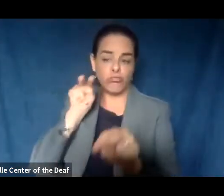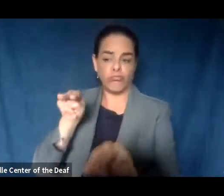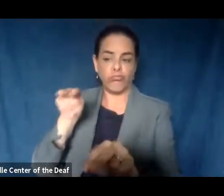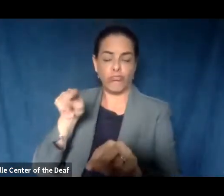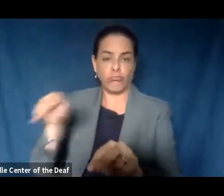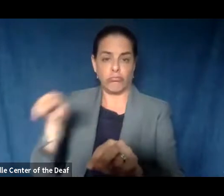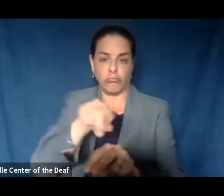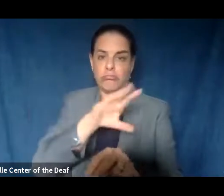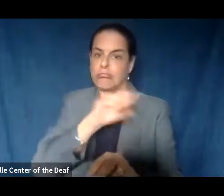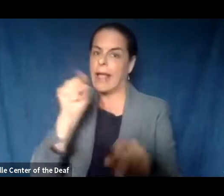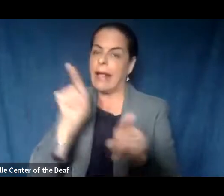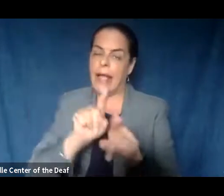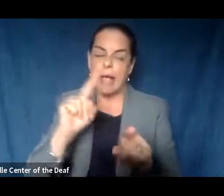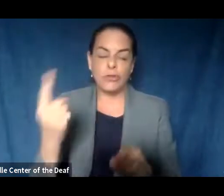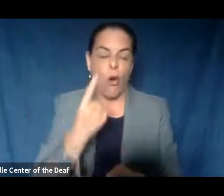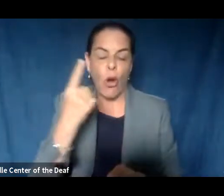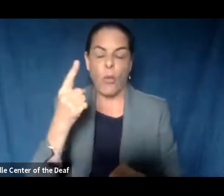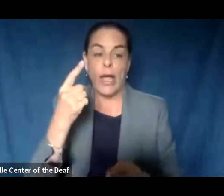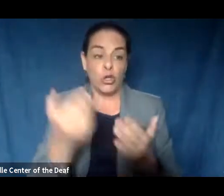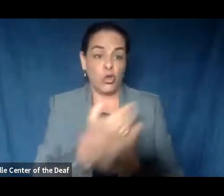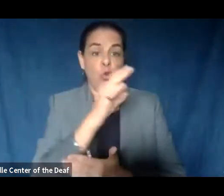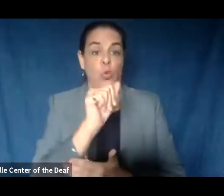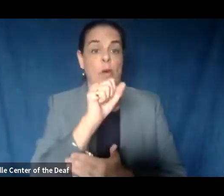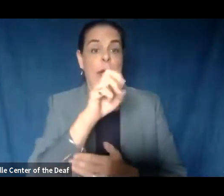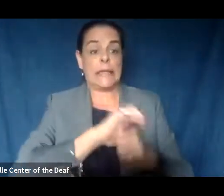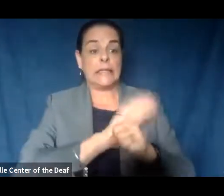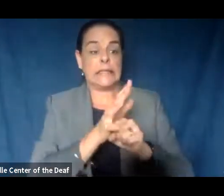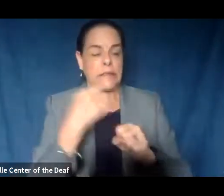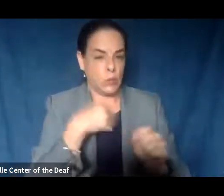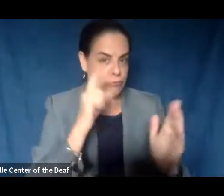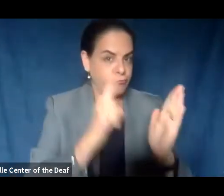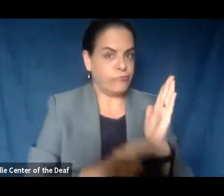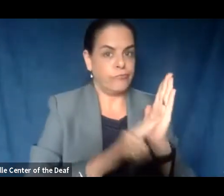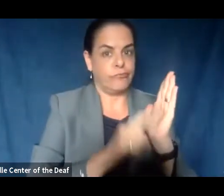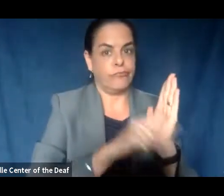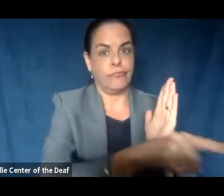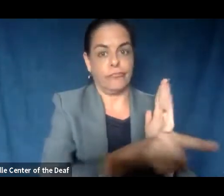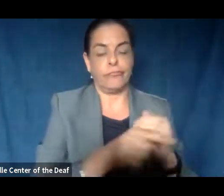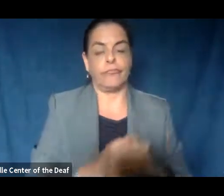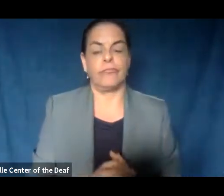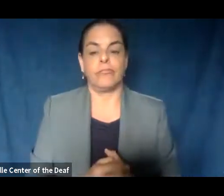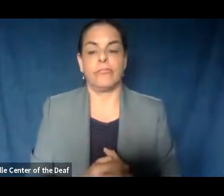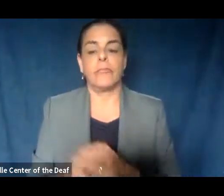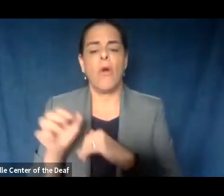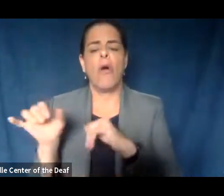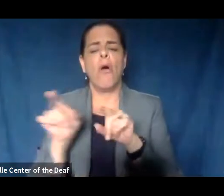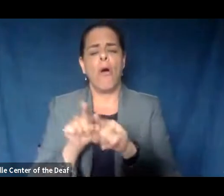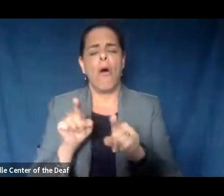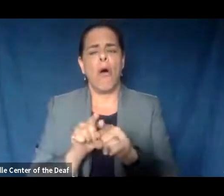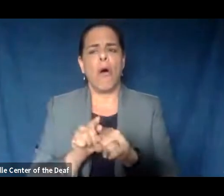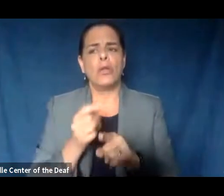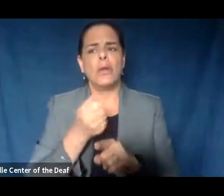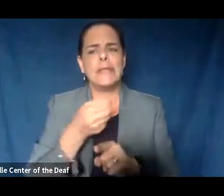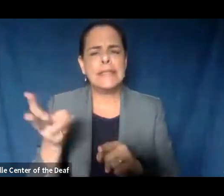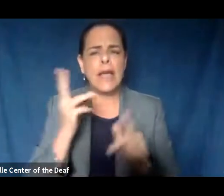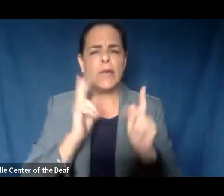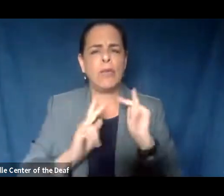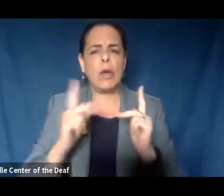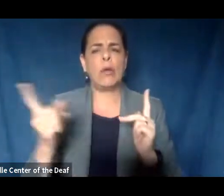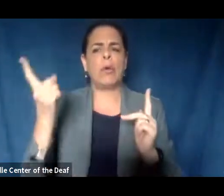investigate new cases. In that same vein, we've received several questions about clusters.